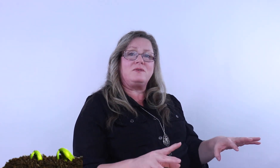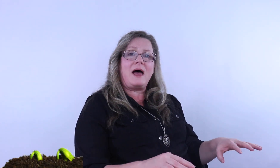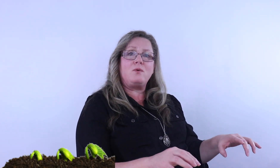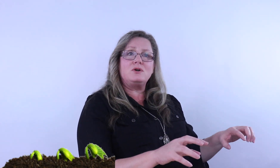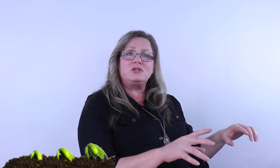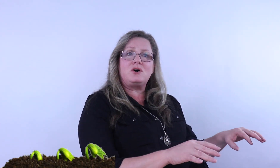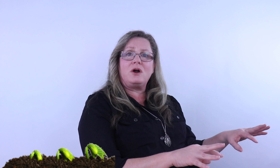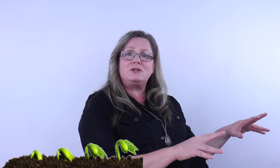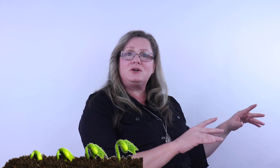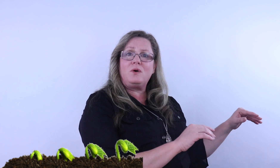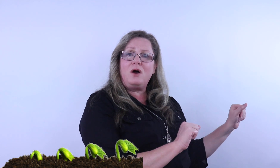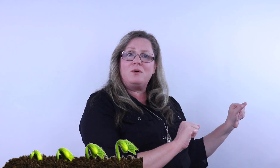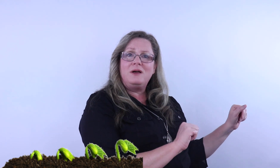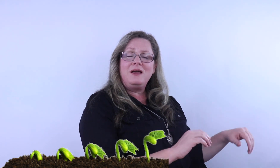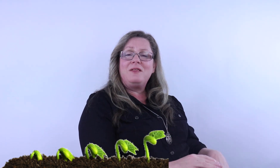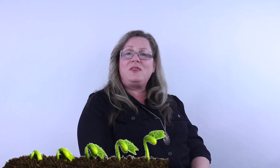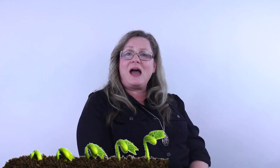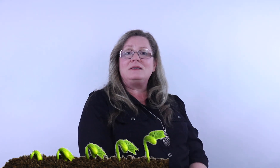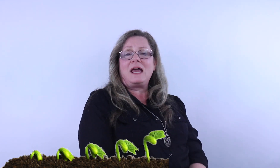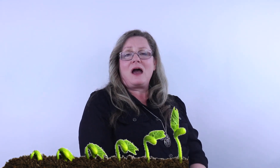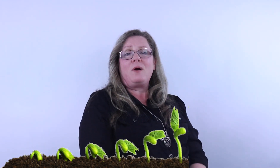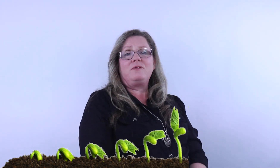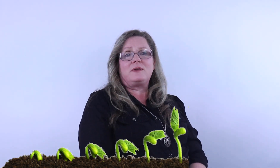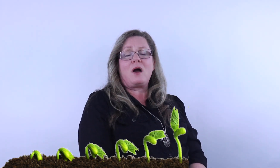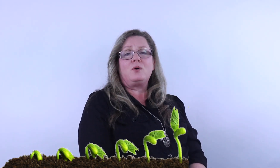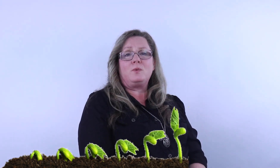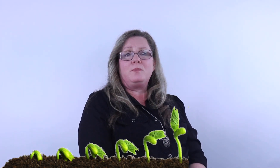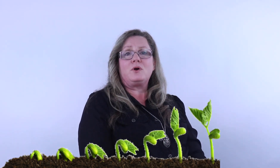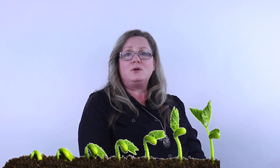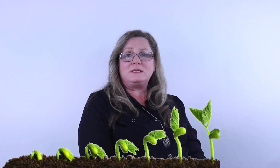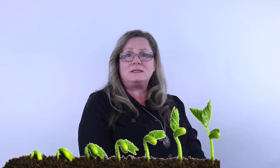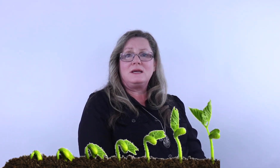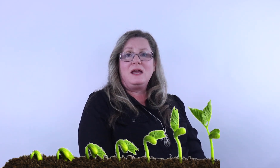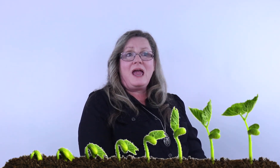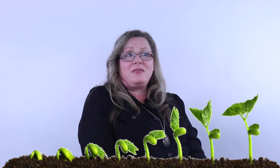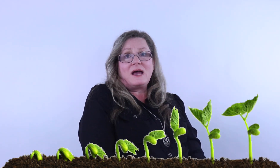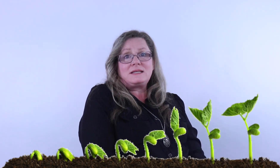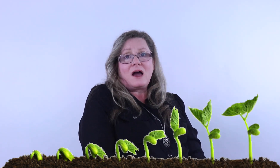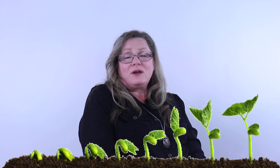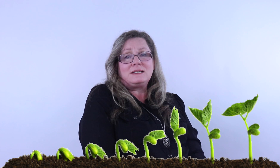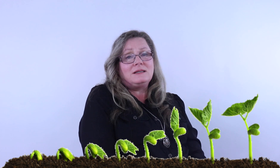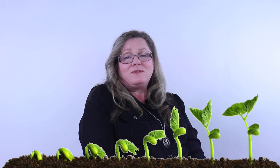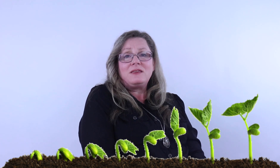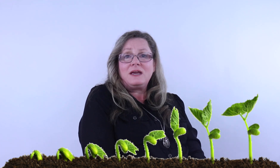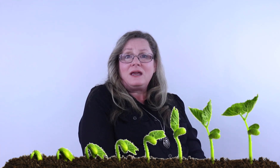flowers start to grow. That's how a flower reproduces and that's how it's a living thing.